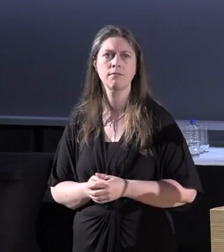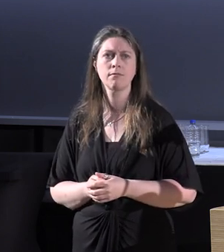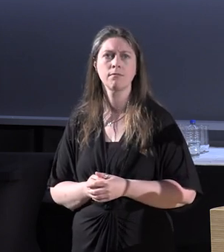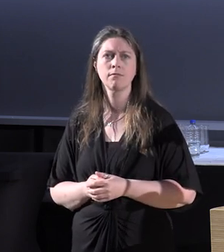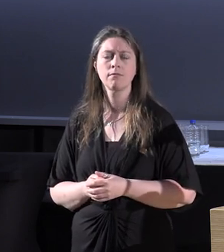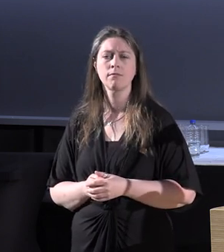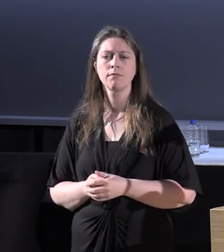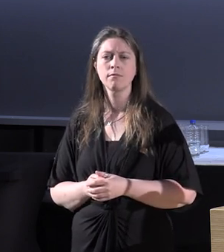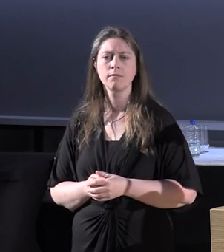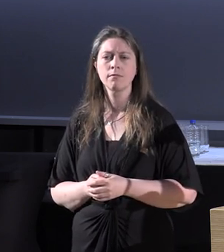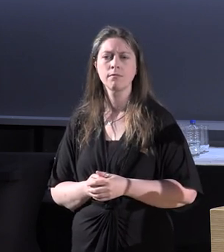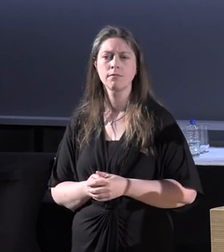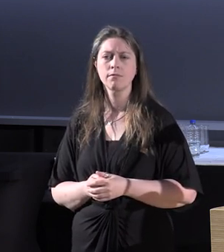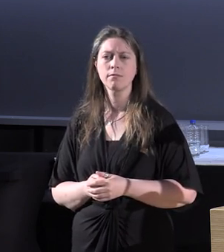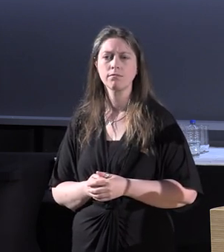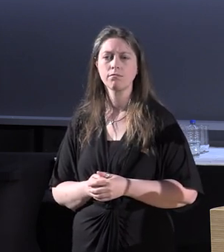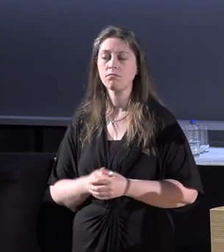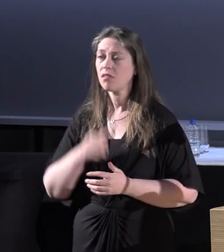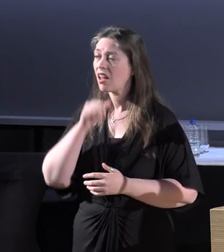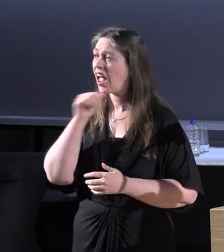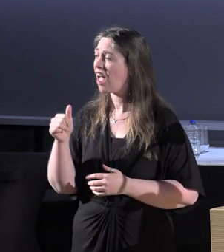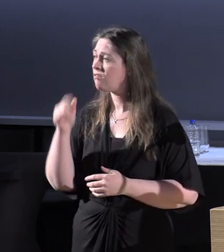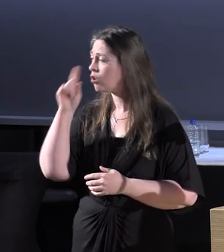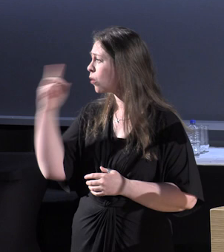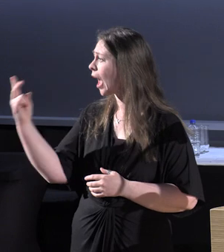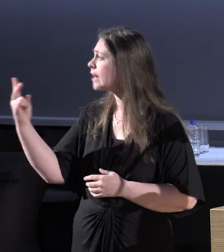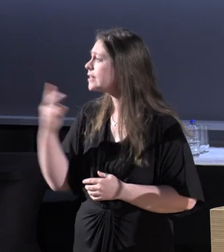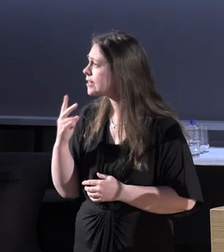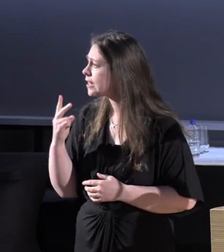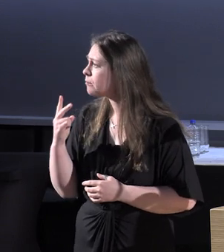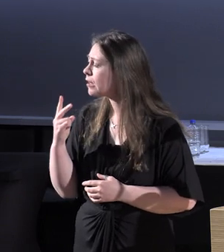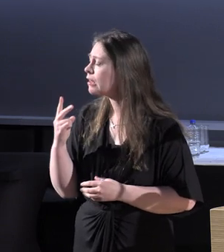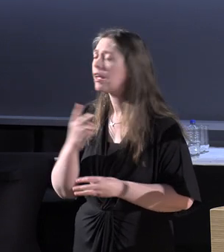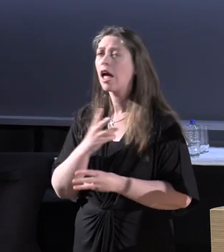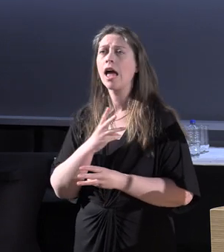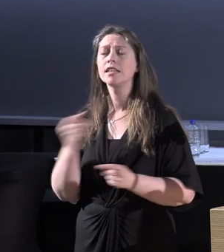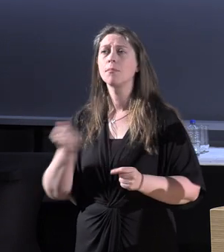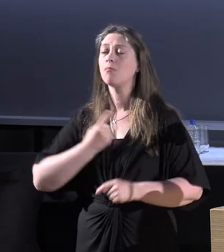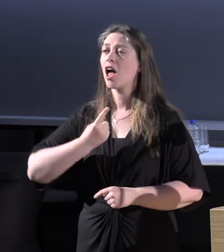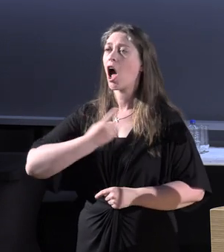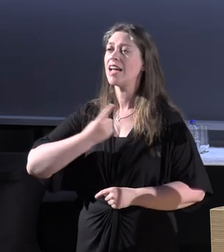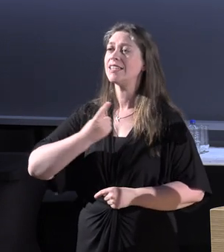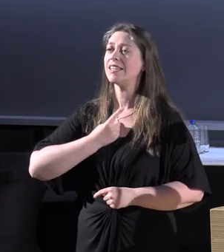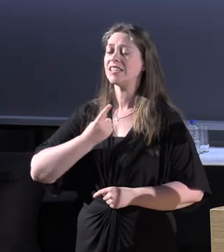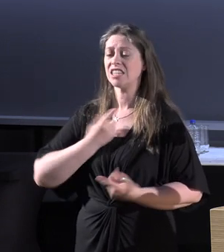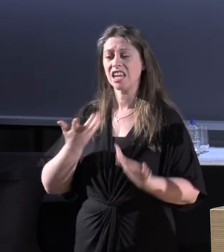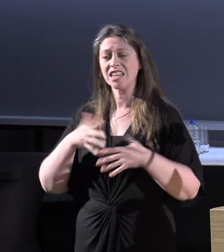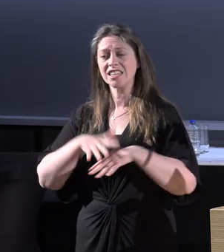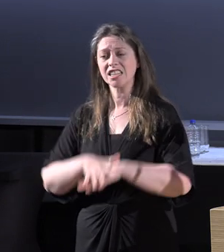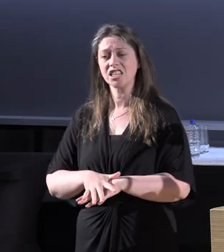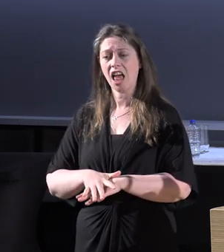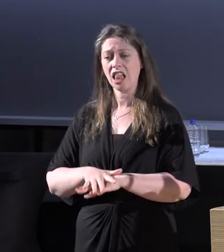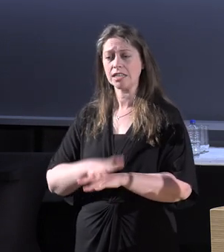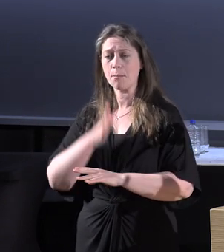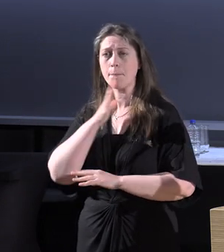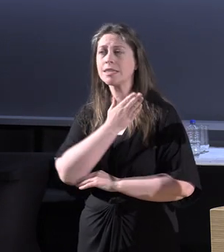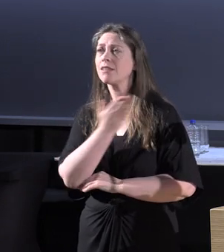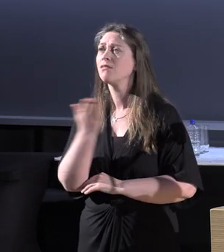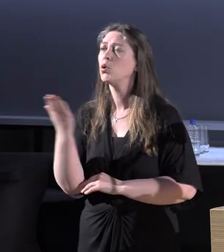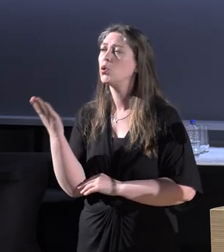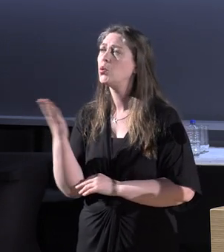And for those who can't see me and some of my identity, intersectionality, other,